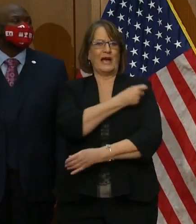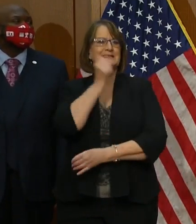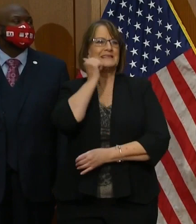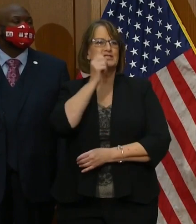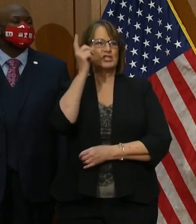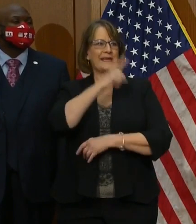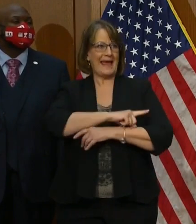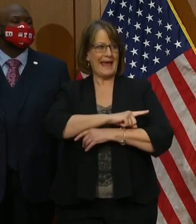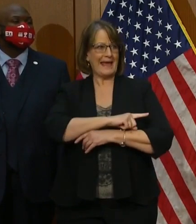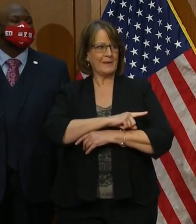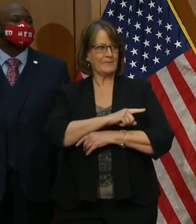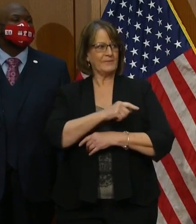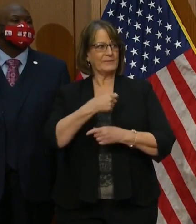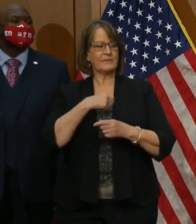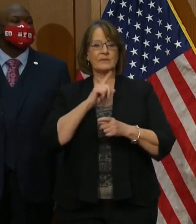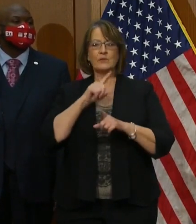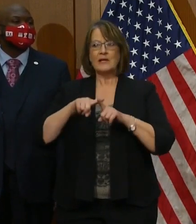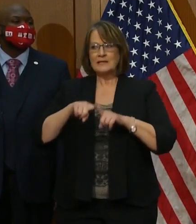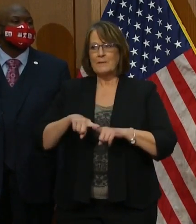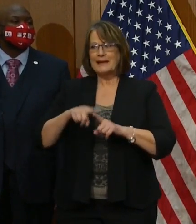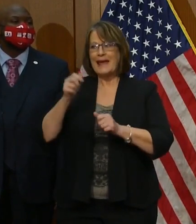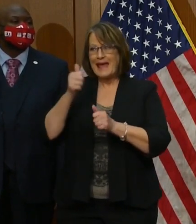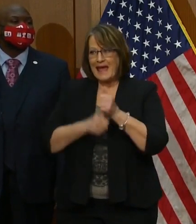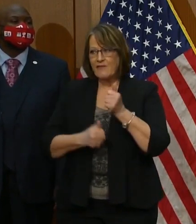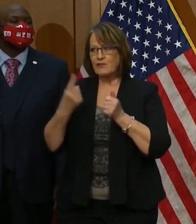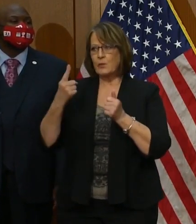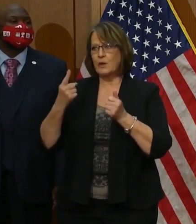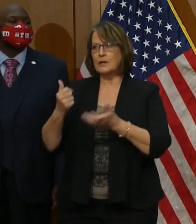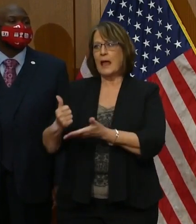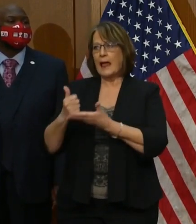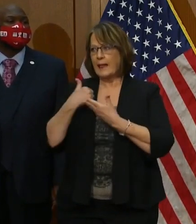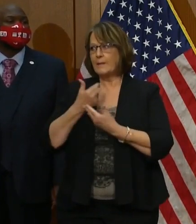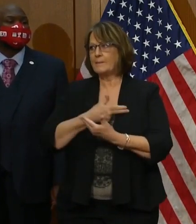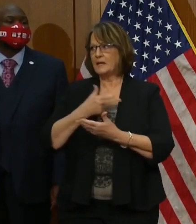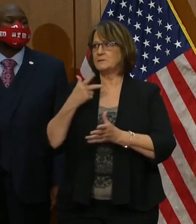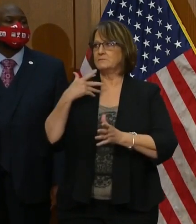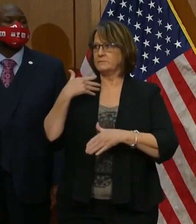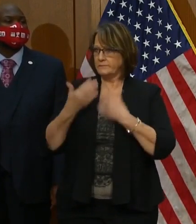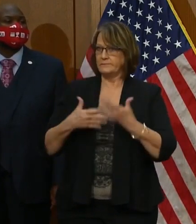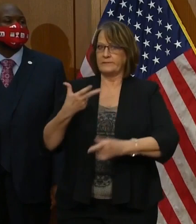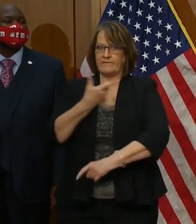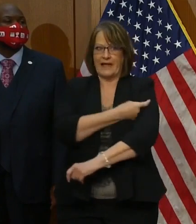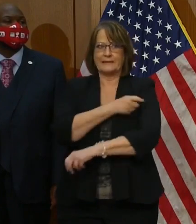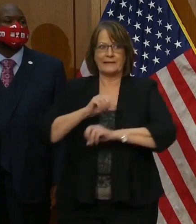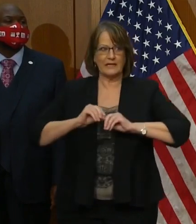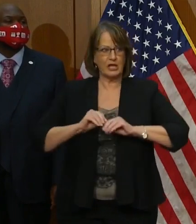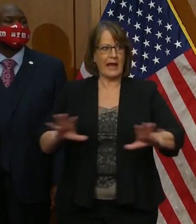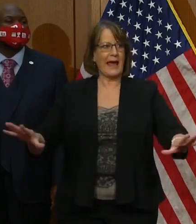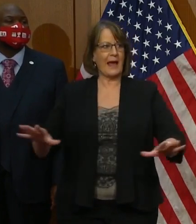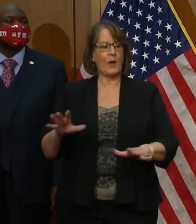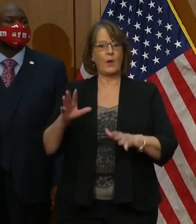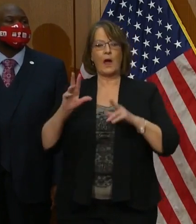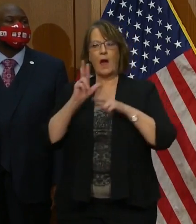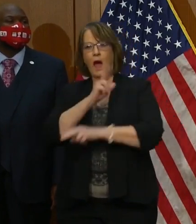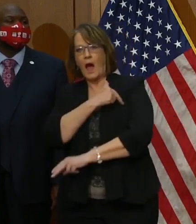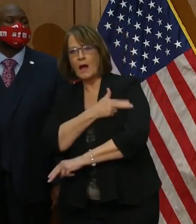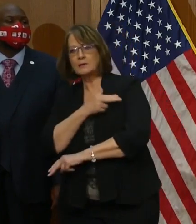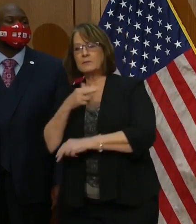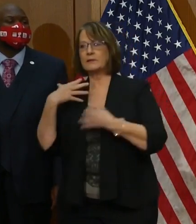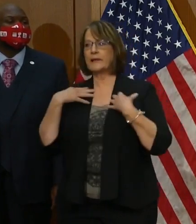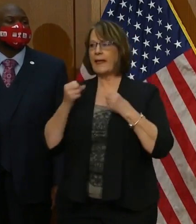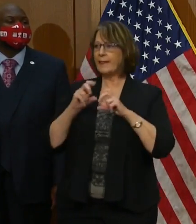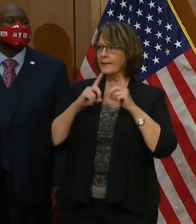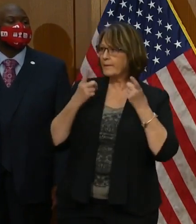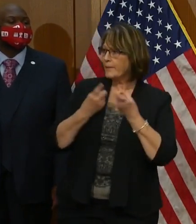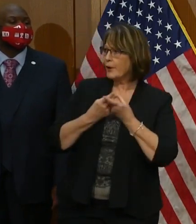So I'm counting on everyone to help us get this done. Hospitals and public health departments, as well as partners